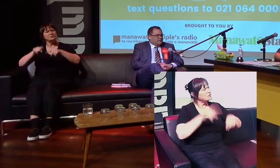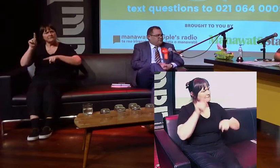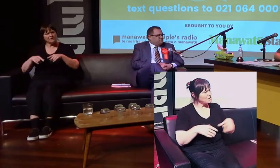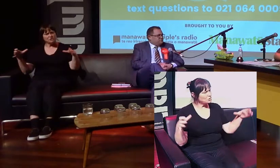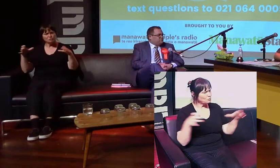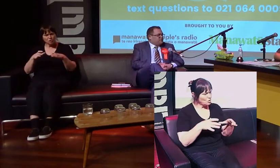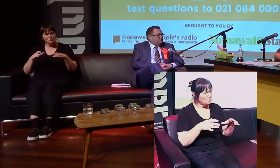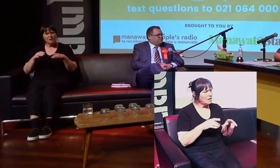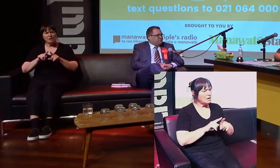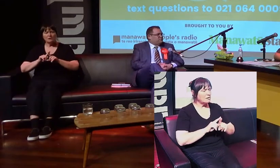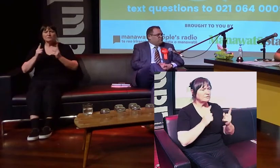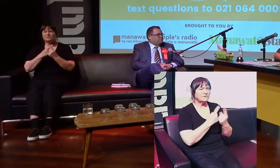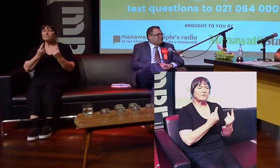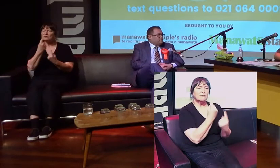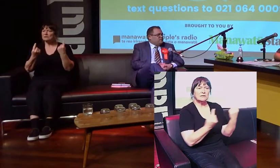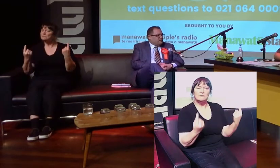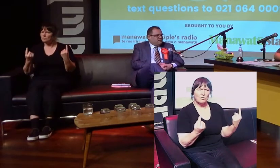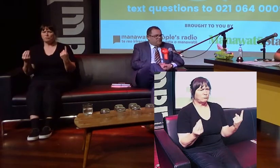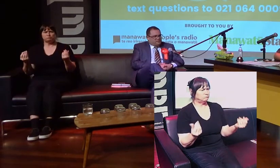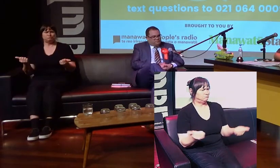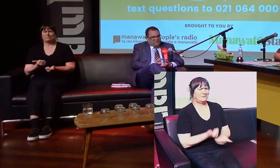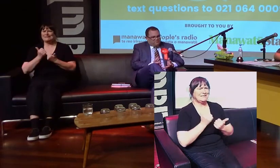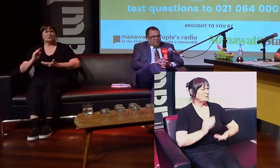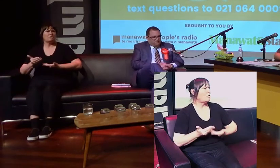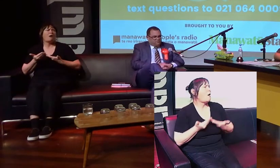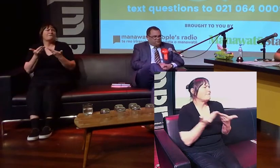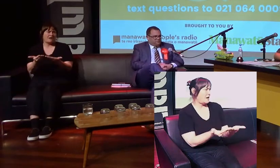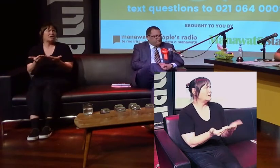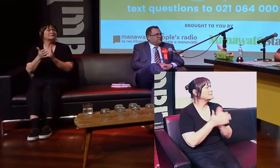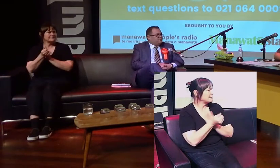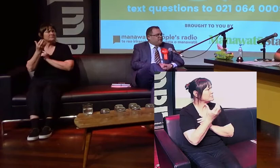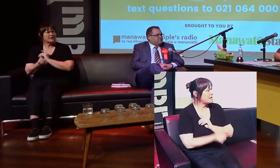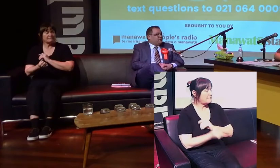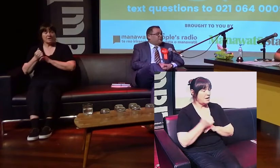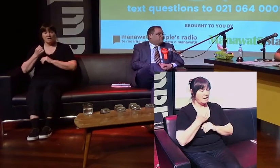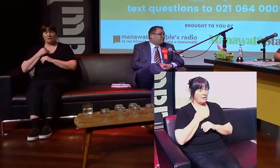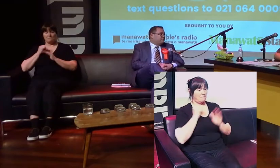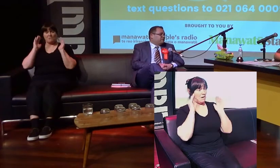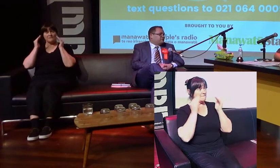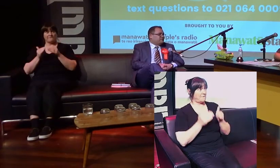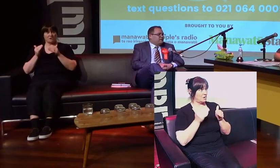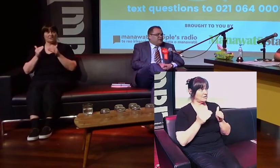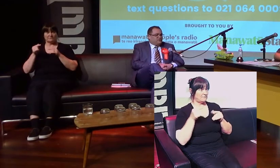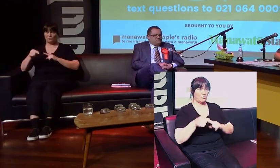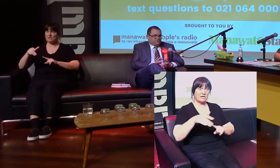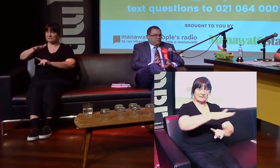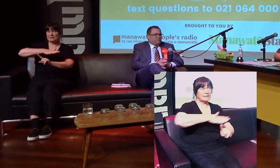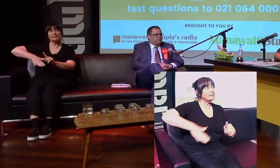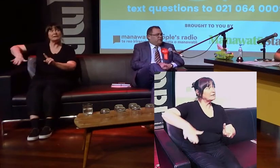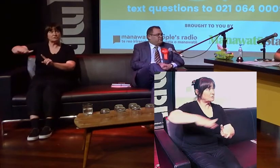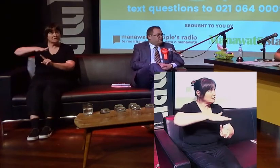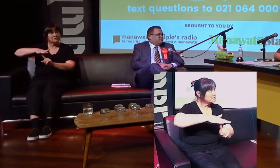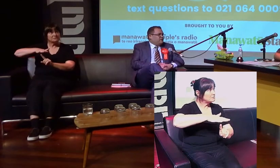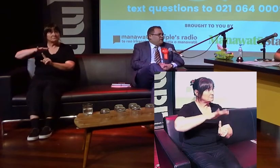many individuals who have lots to offer. And part of my focus on this campaign is going out to this electorate, sharing